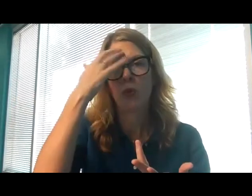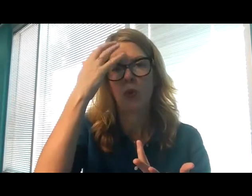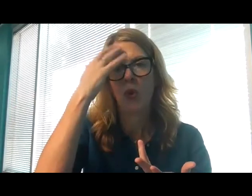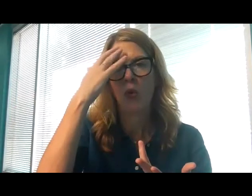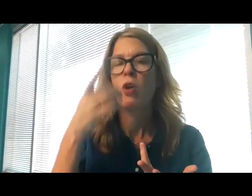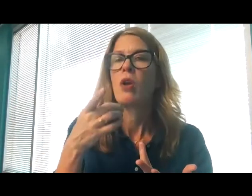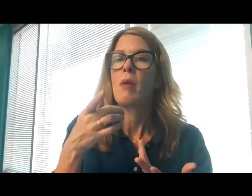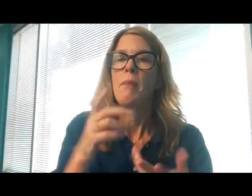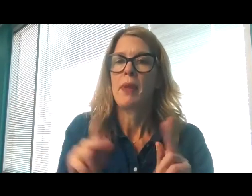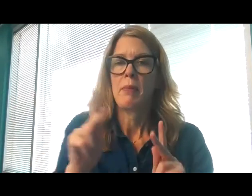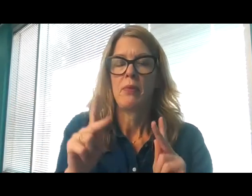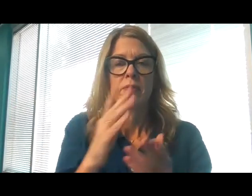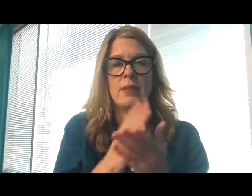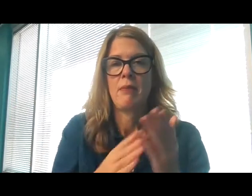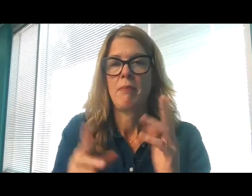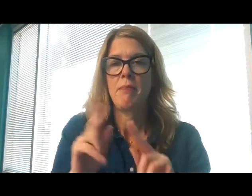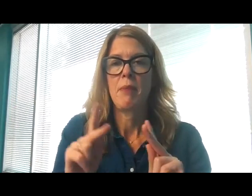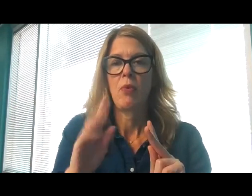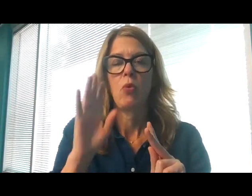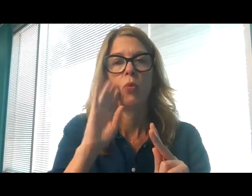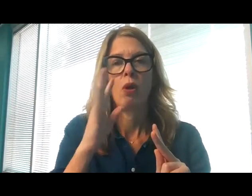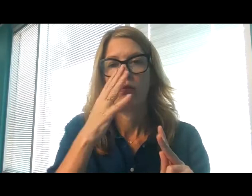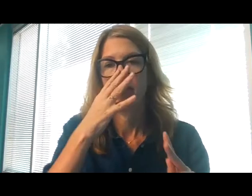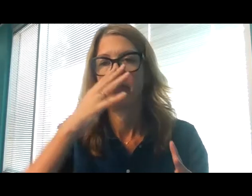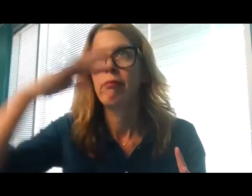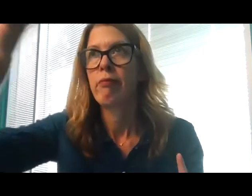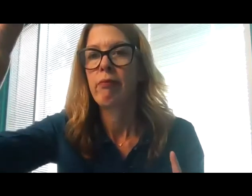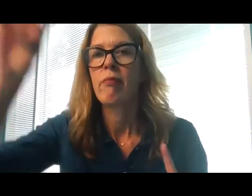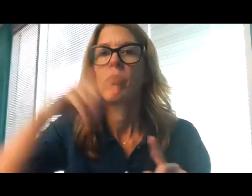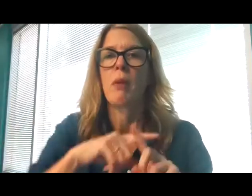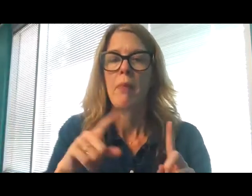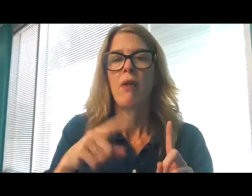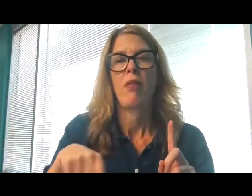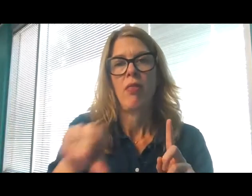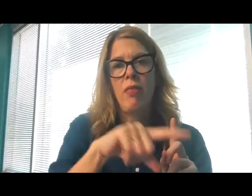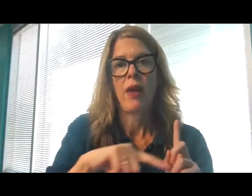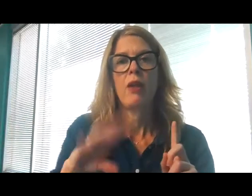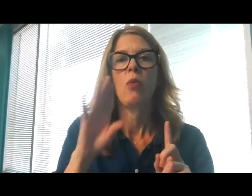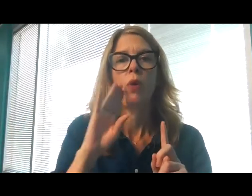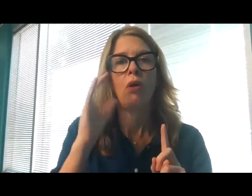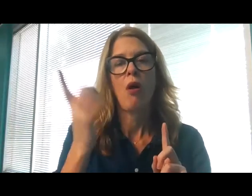away from them, and desist, that they may enjoy, like laborers, their days.